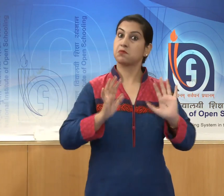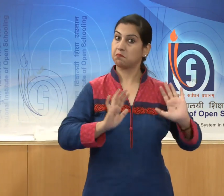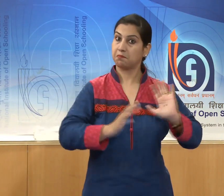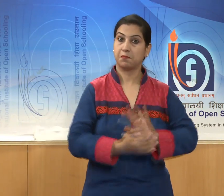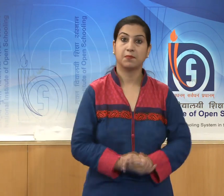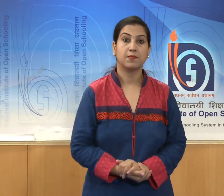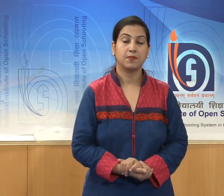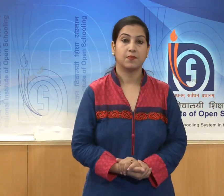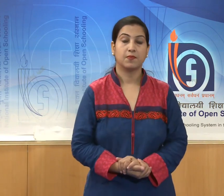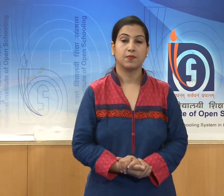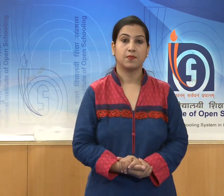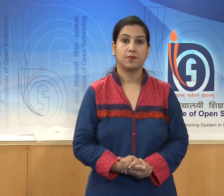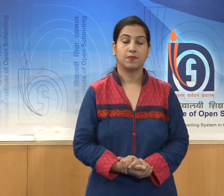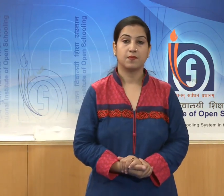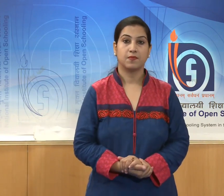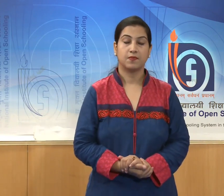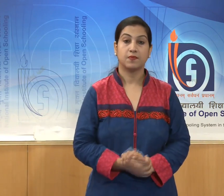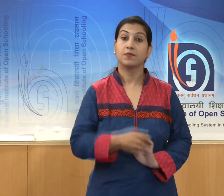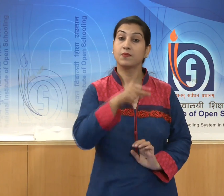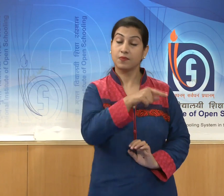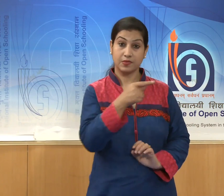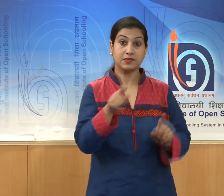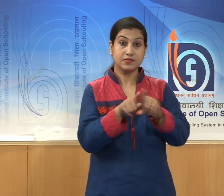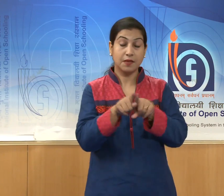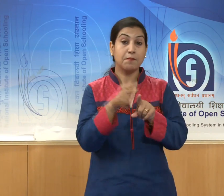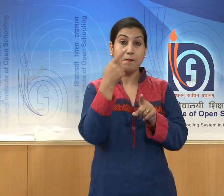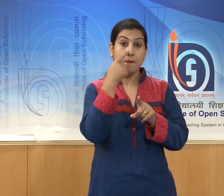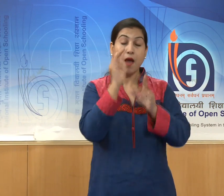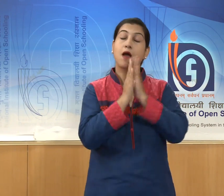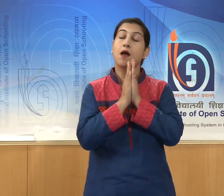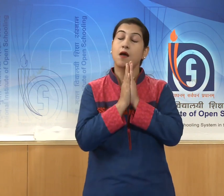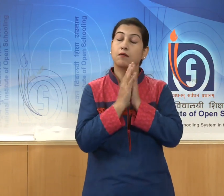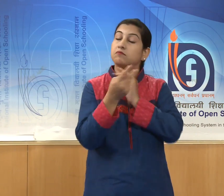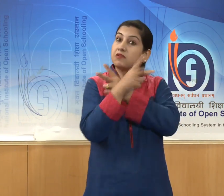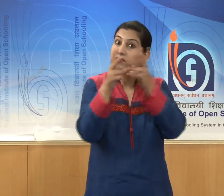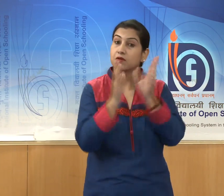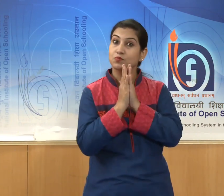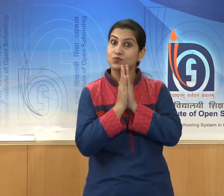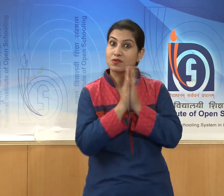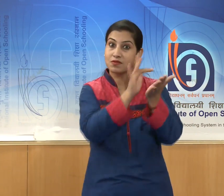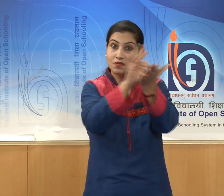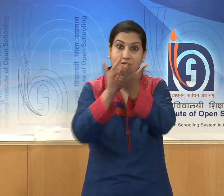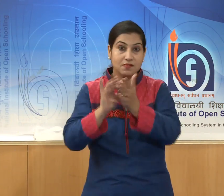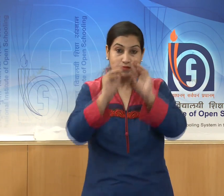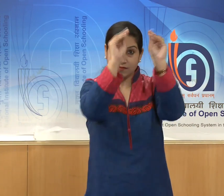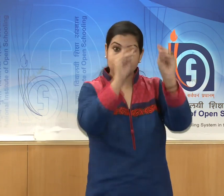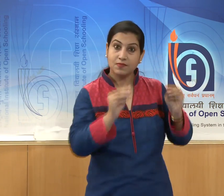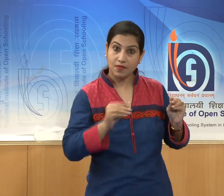While the other mother goddess figures, which have been